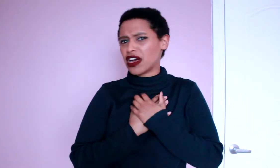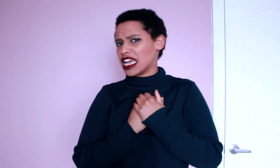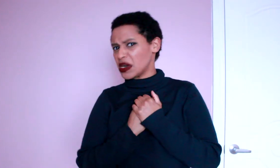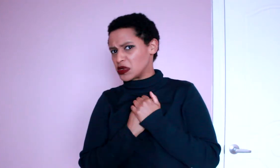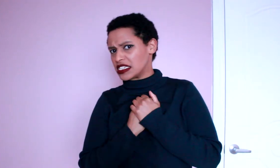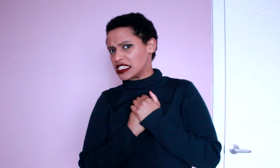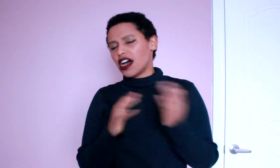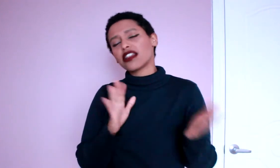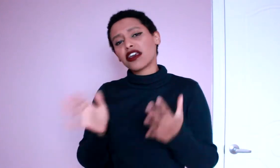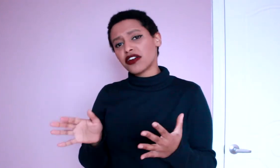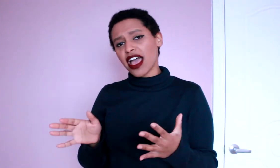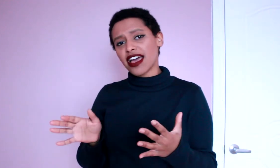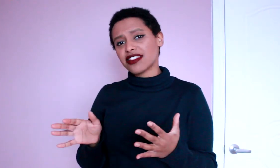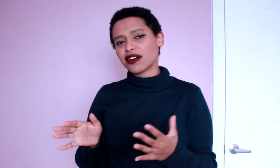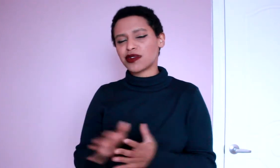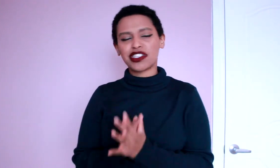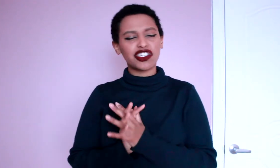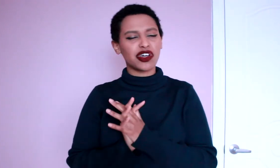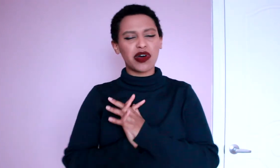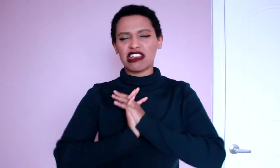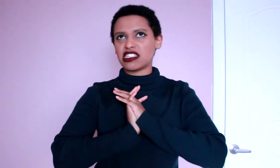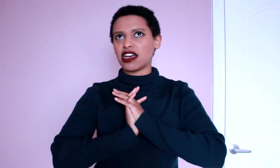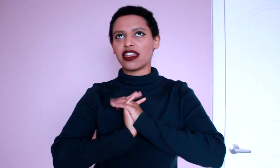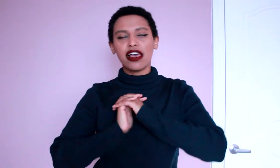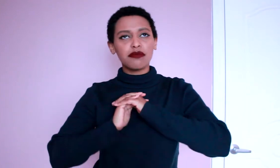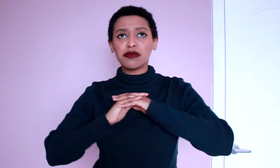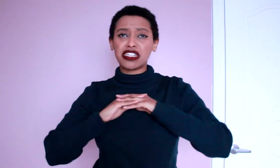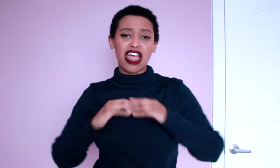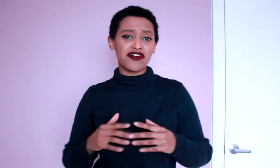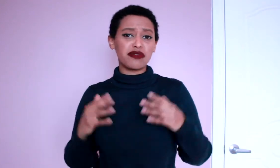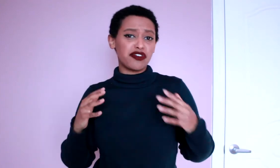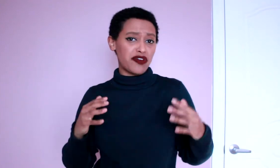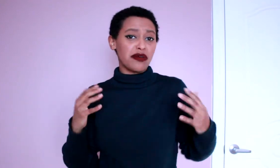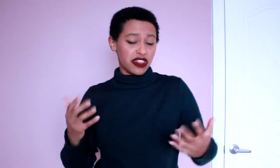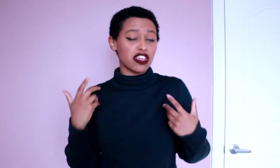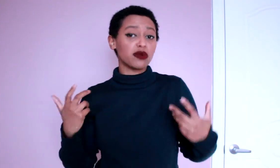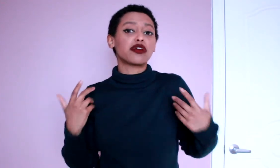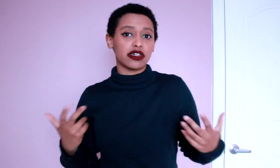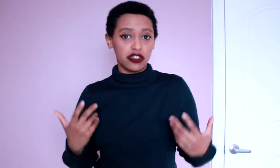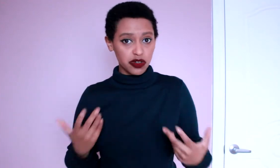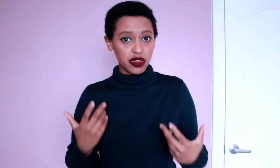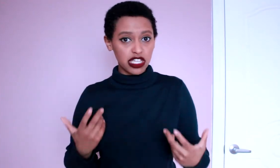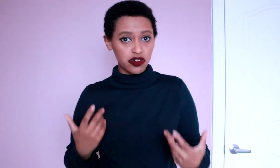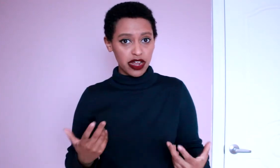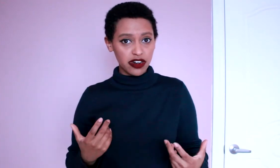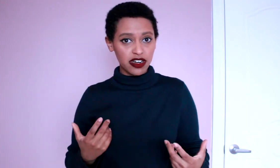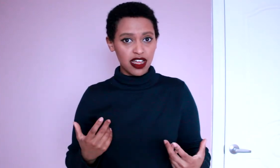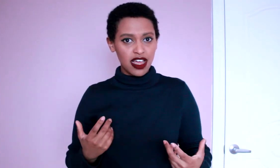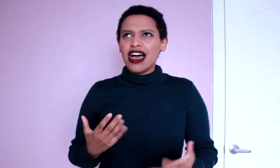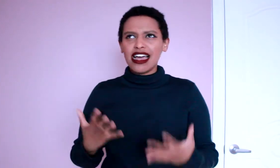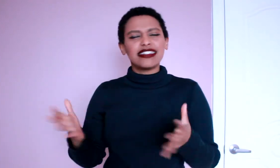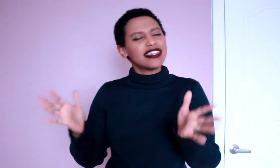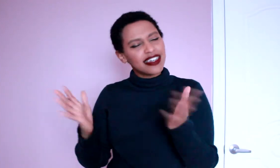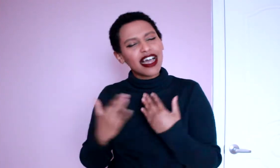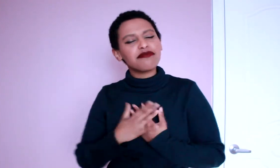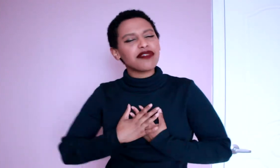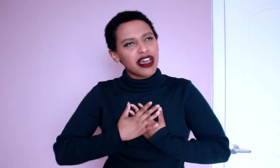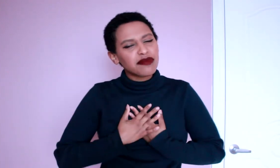on out. On the other hand though this show has done pretty much every profound thing you could do with the Shredder and I'm